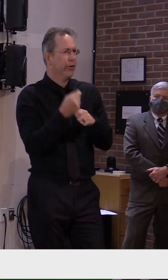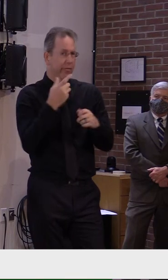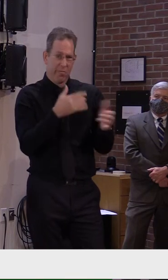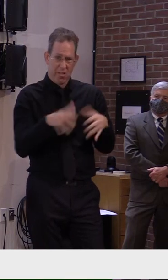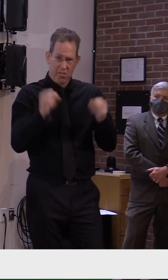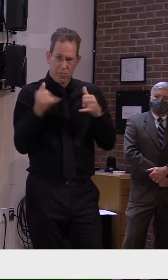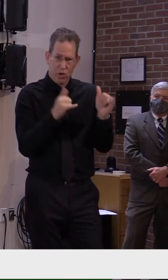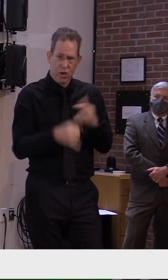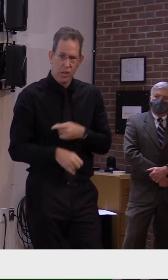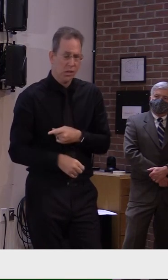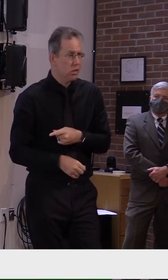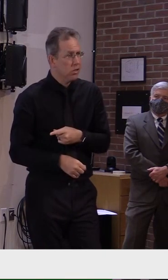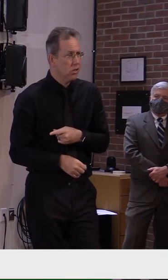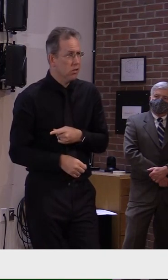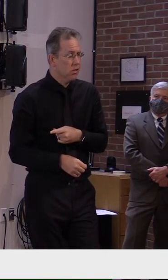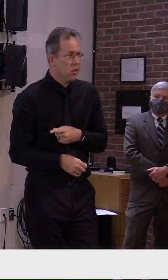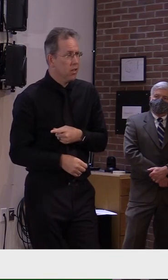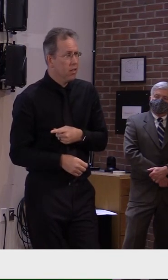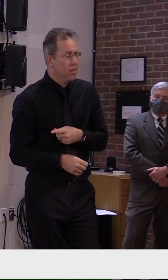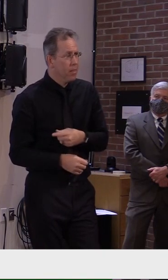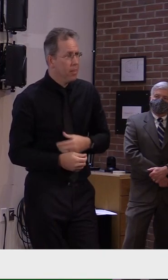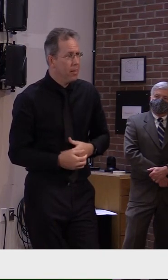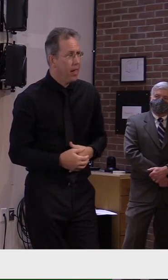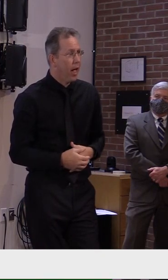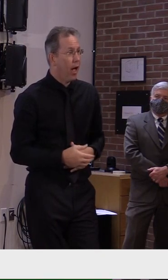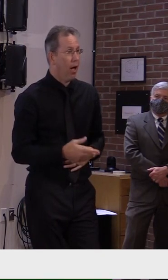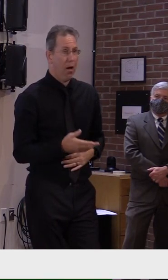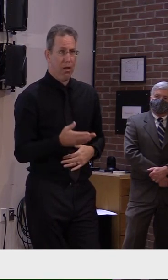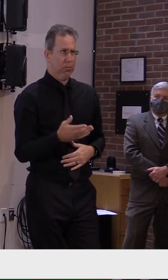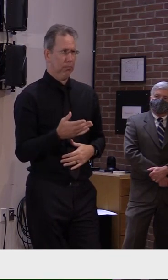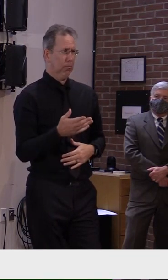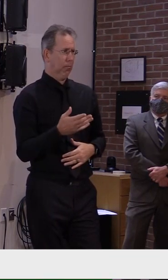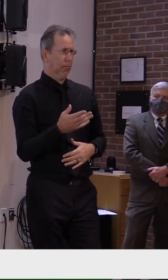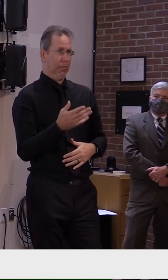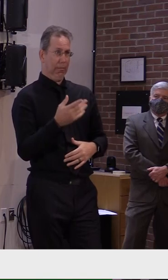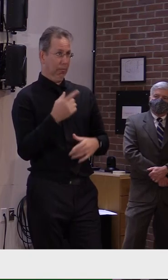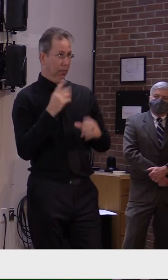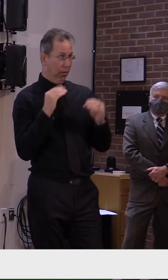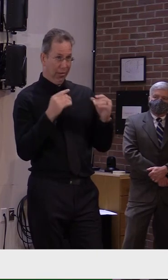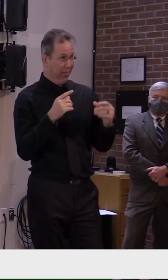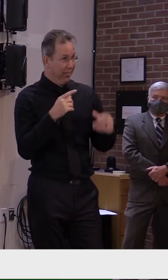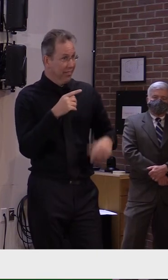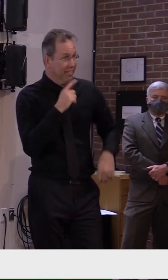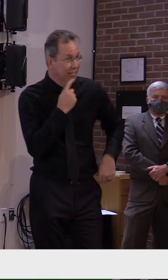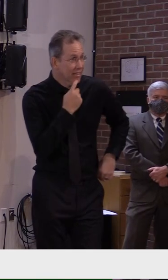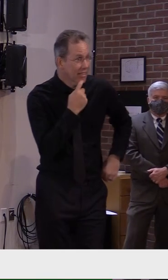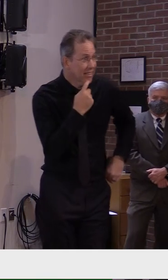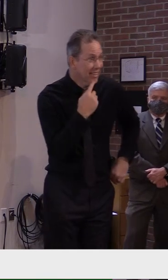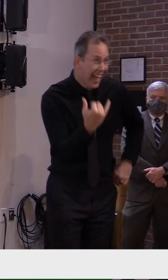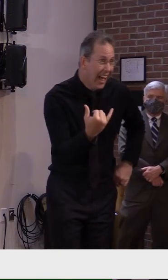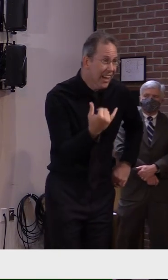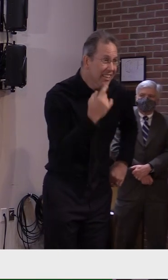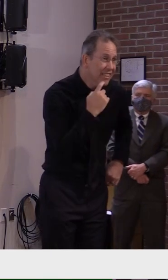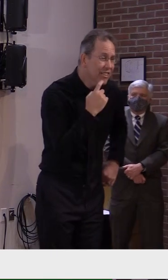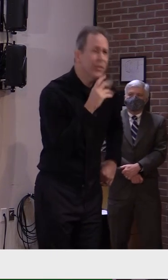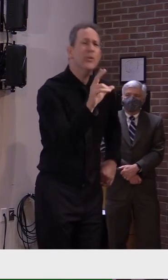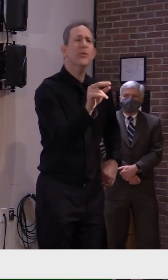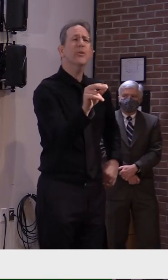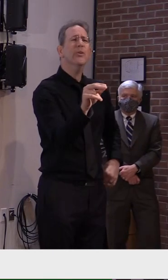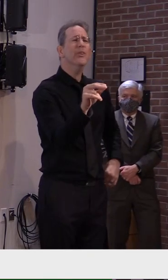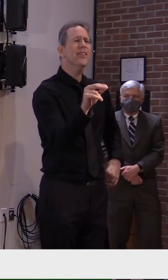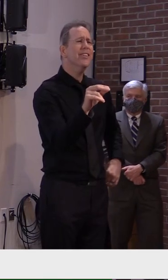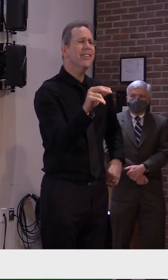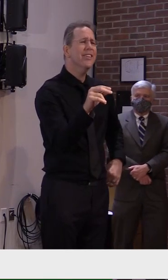inappropriate to have a celebration right now. That's just simply not true. Nothing could be further